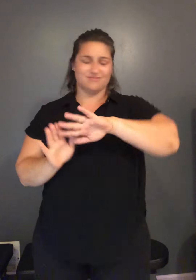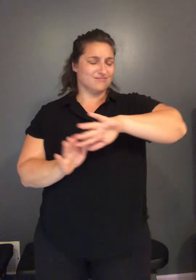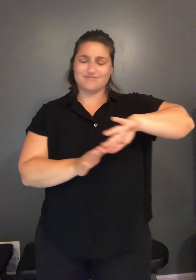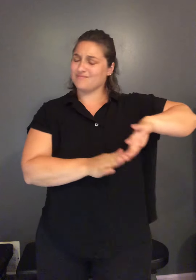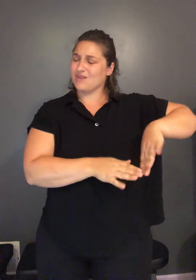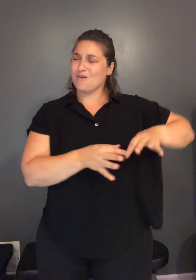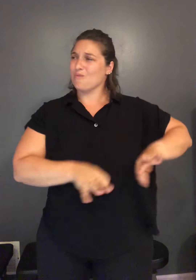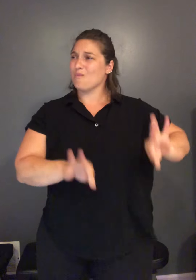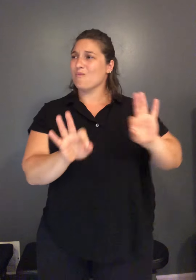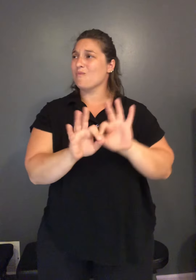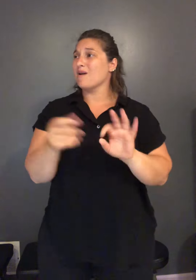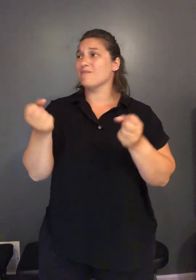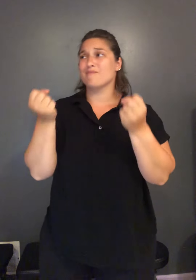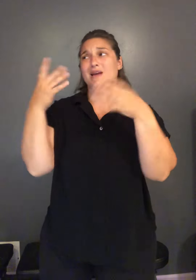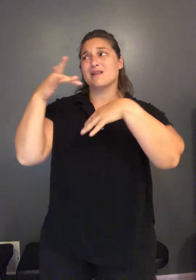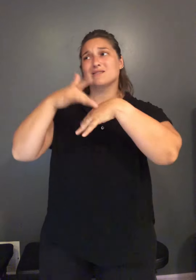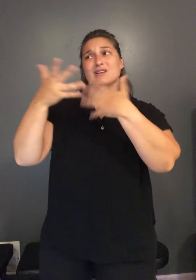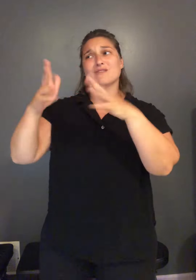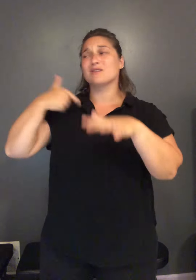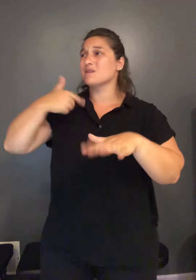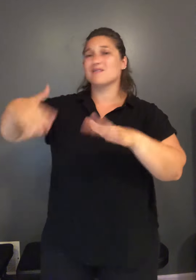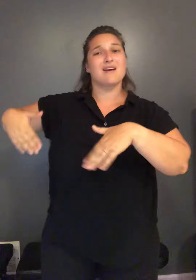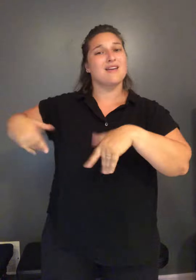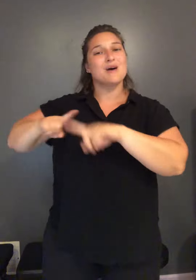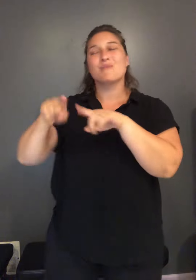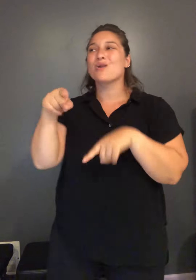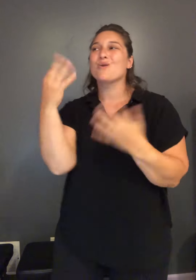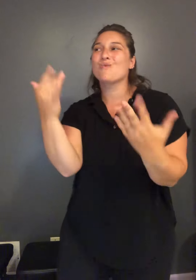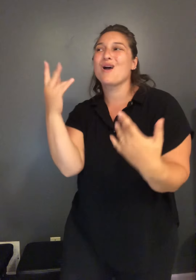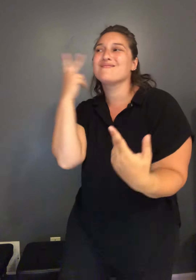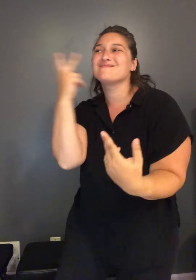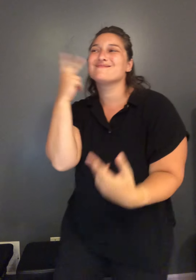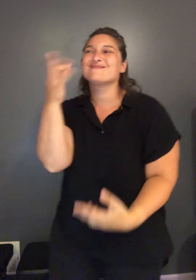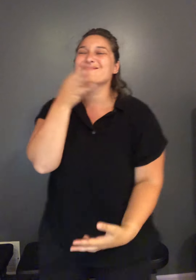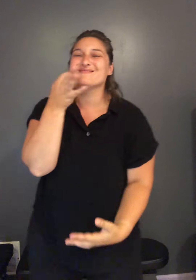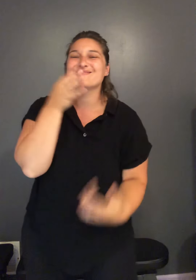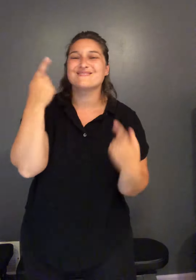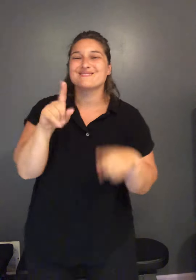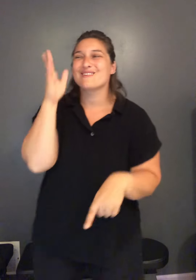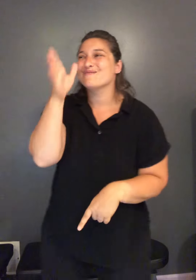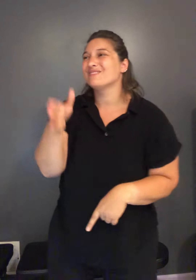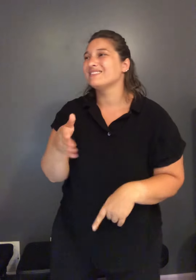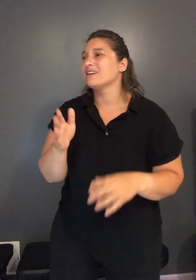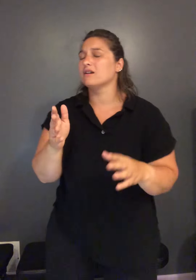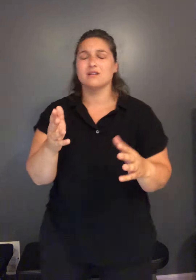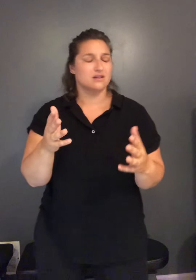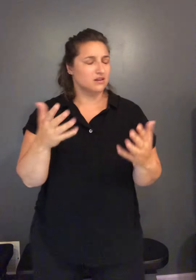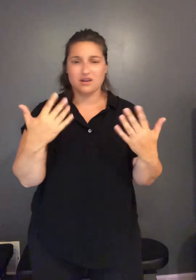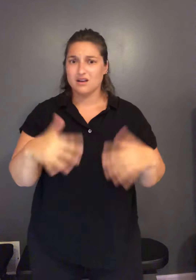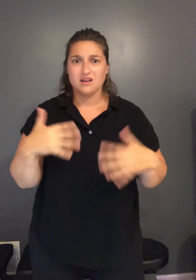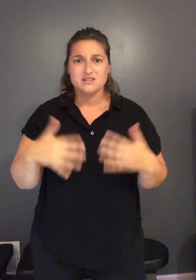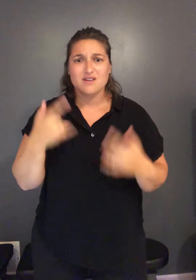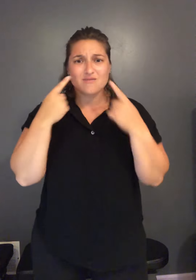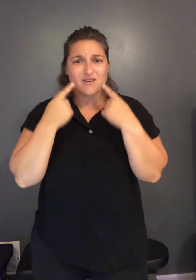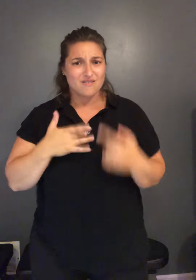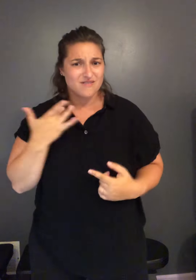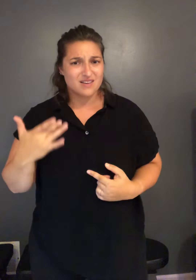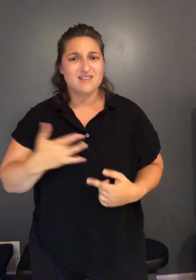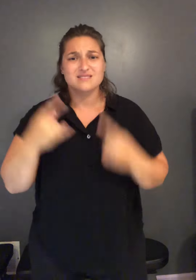there's a million things I haven't done just you wait just you wait so this is what it feels like to